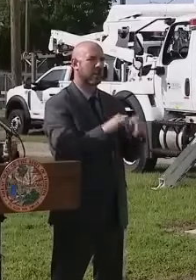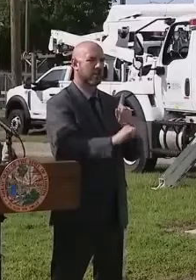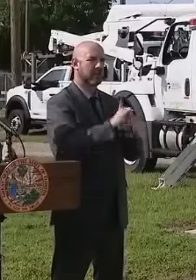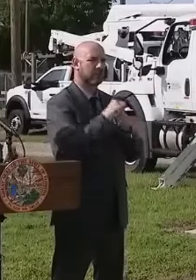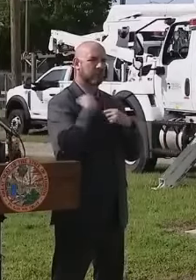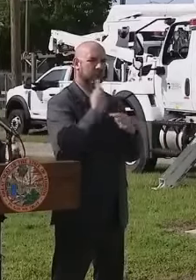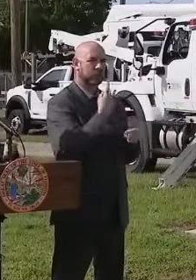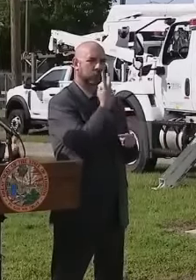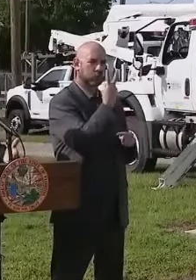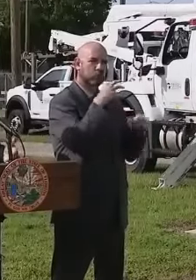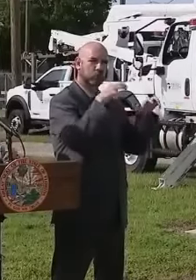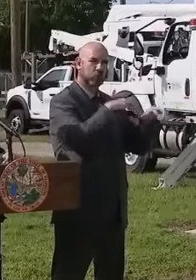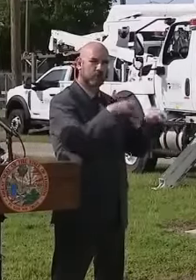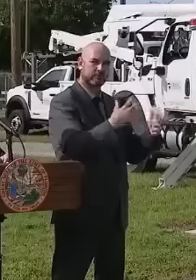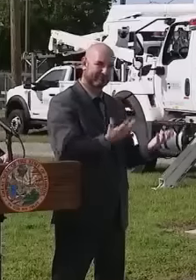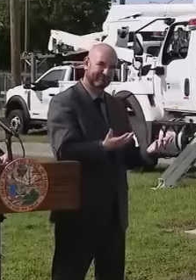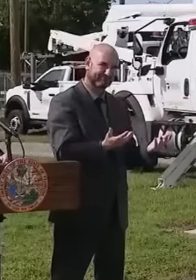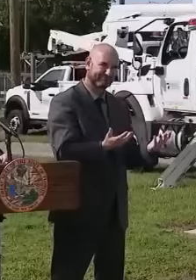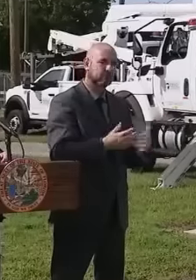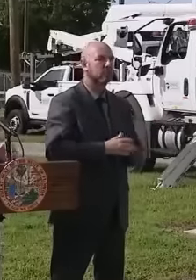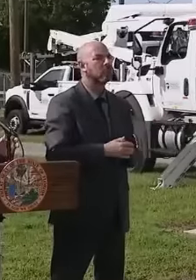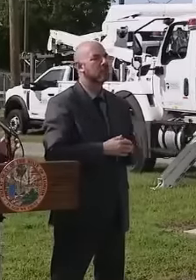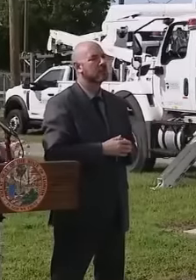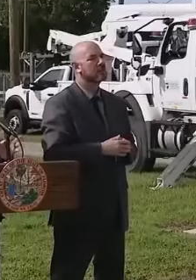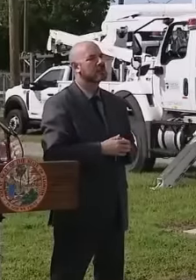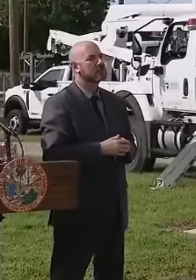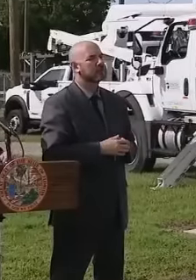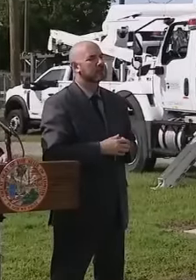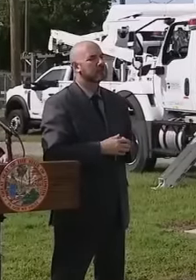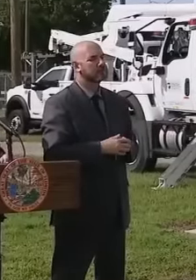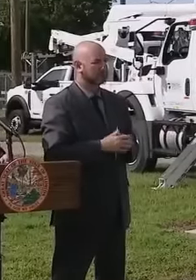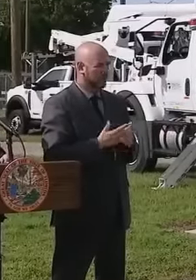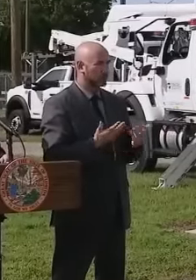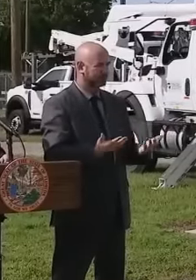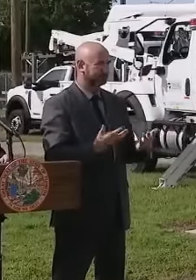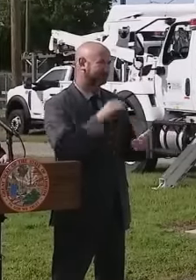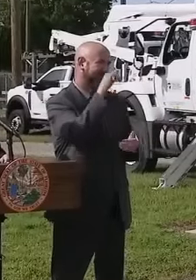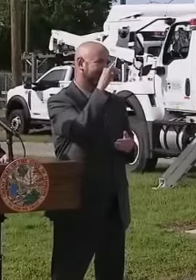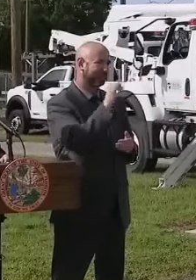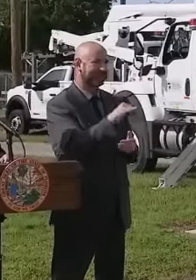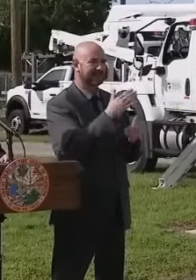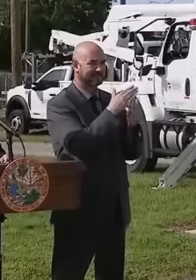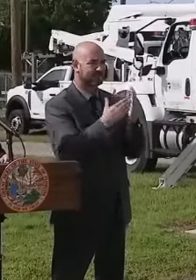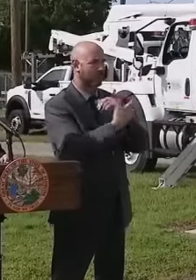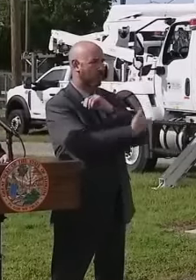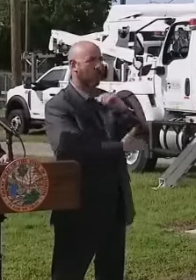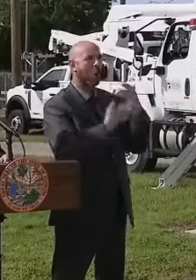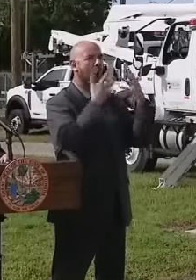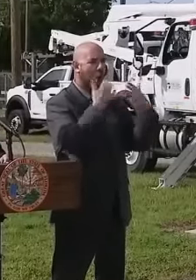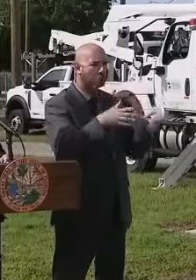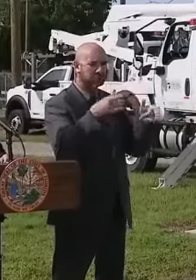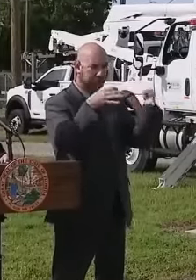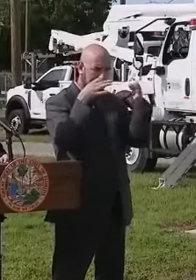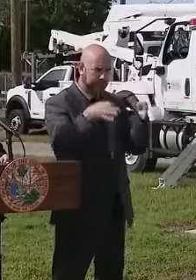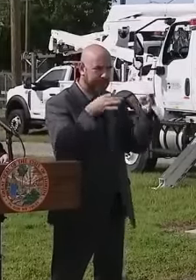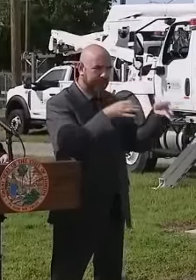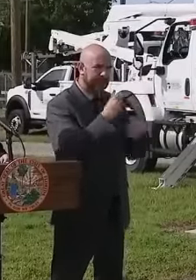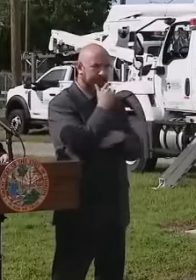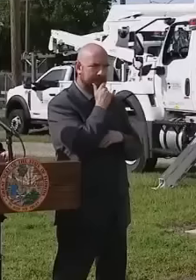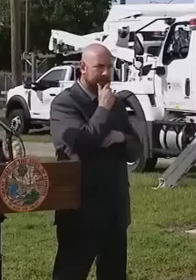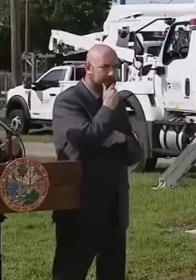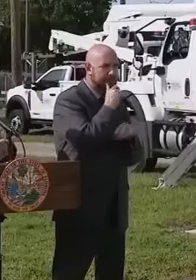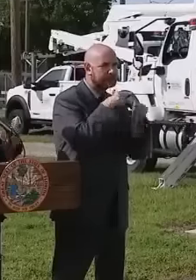you know, down rubber meets the road, counties are making decisions based on what's in that declaration. The governor and I submitted,